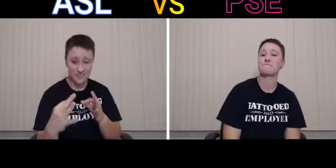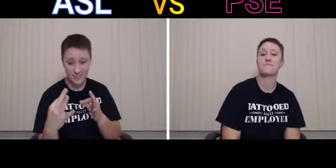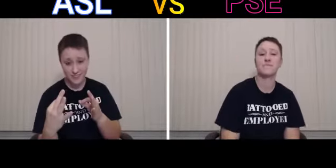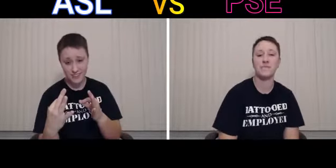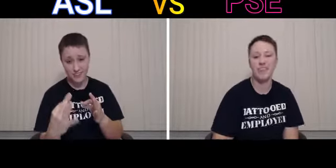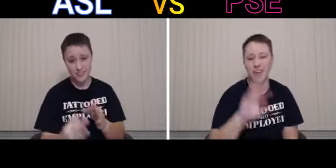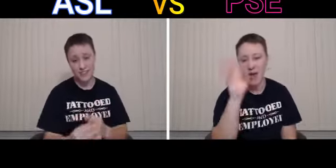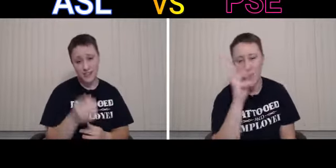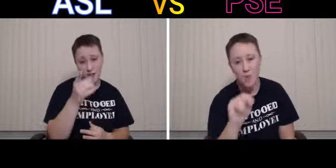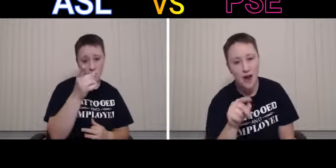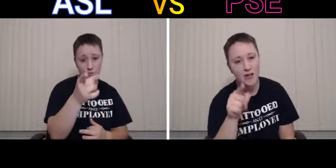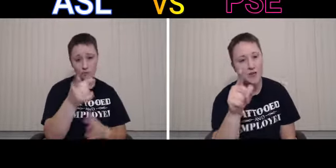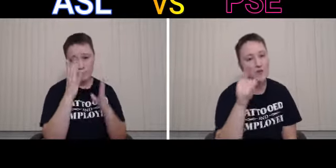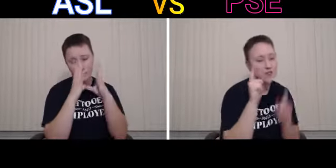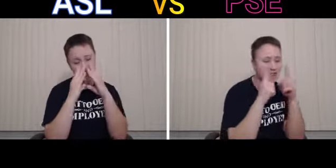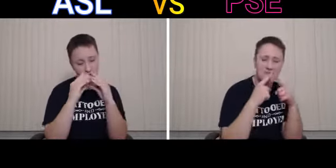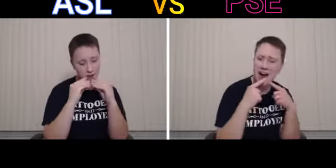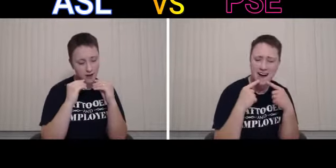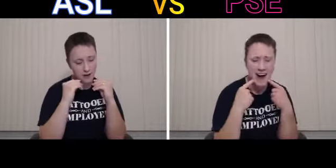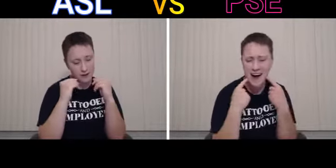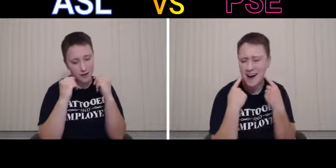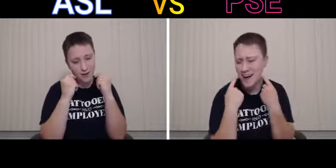And when you smile